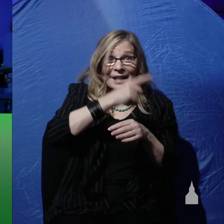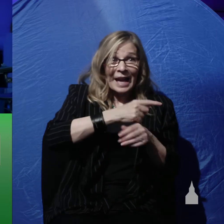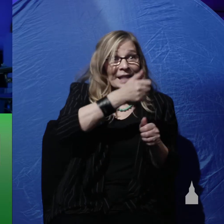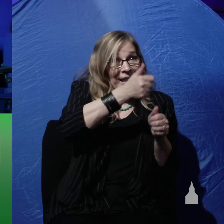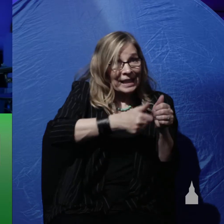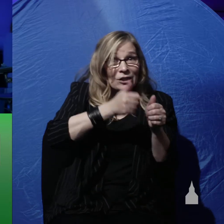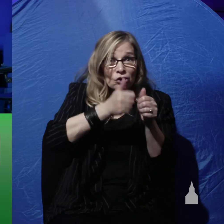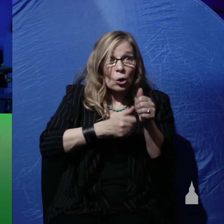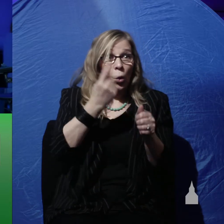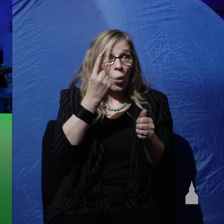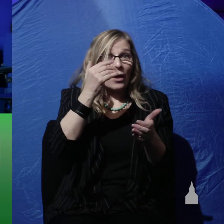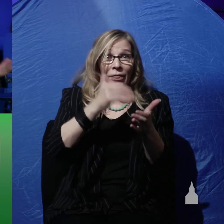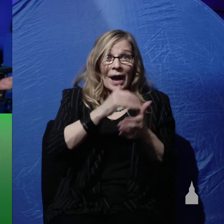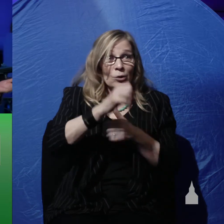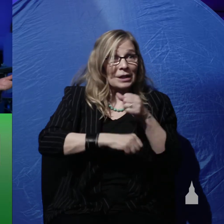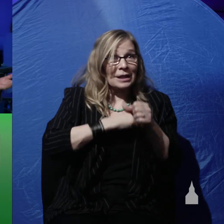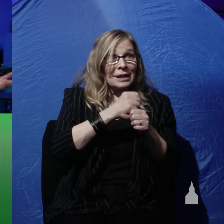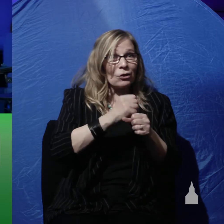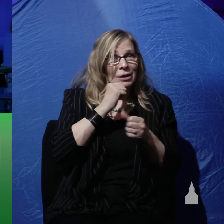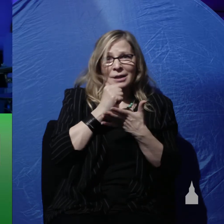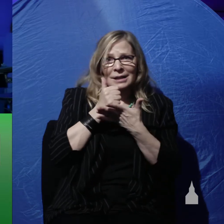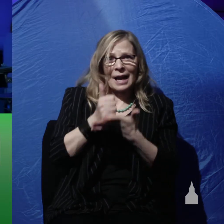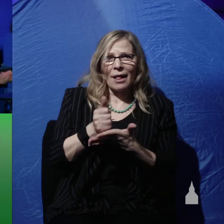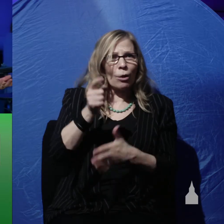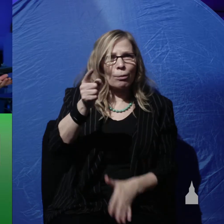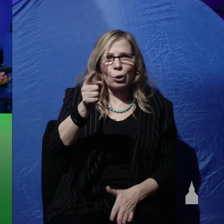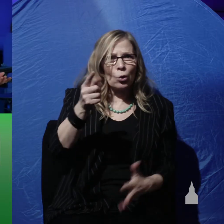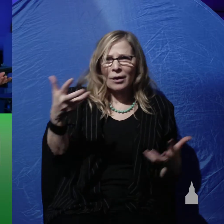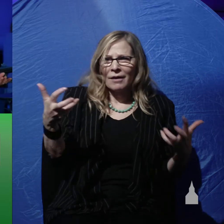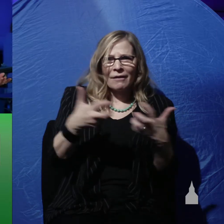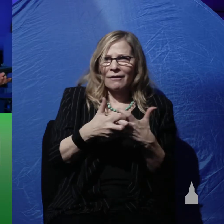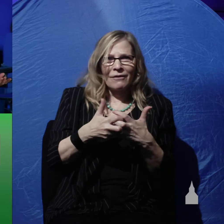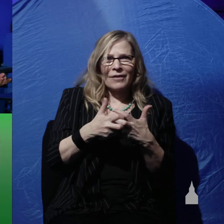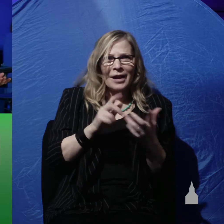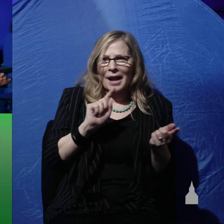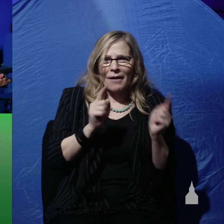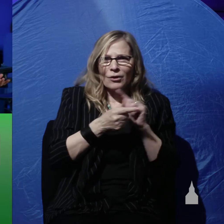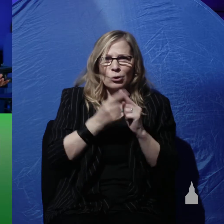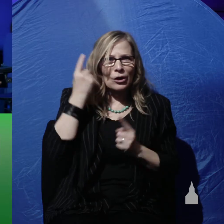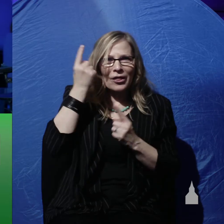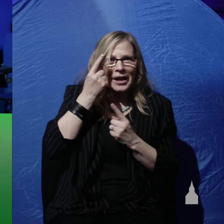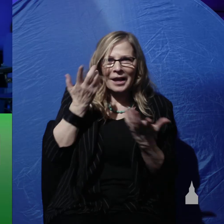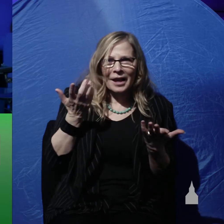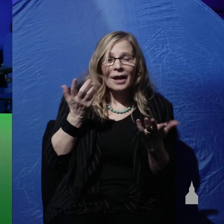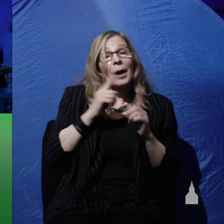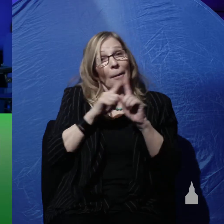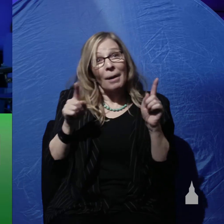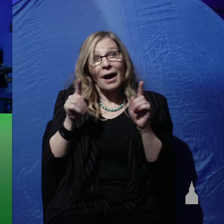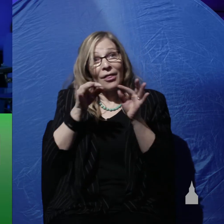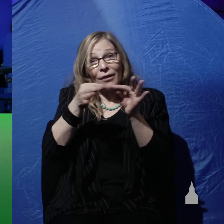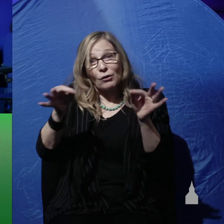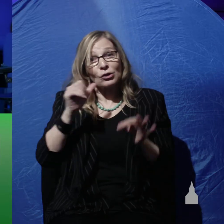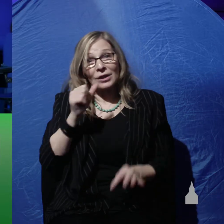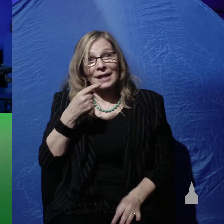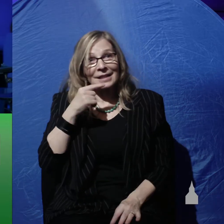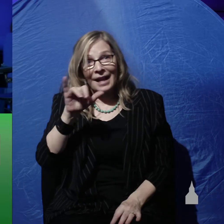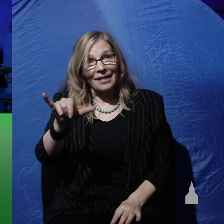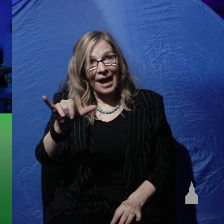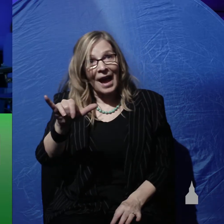one thousand years. That doesn't help you harmonize with evolutionary thinking at all. But the verse isn't really saying that because we need to read the rest of the